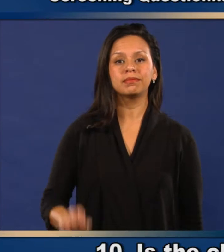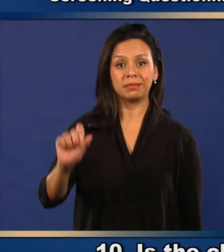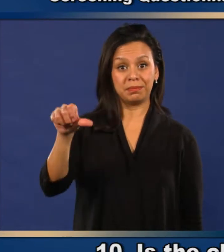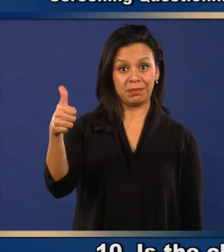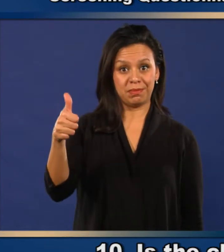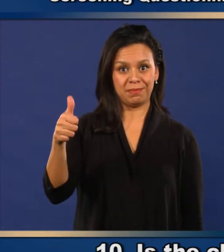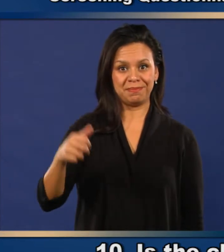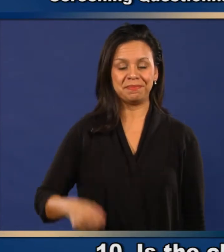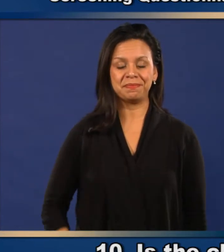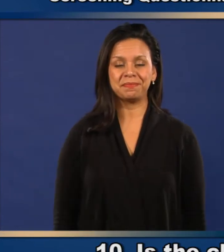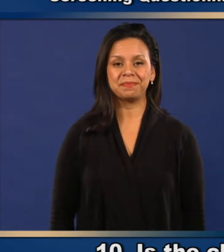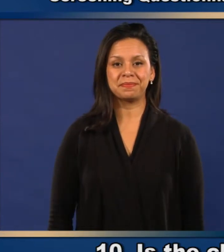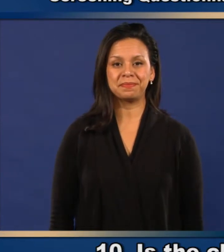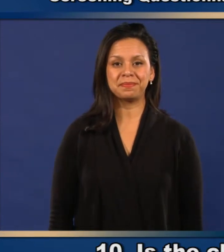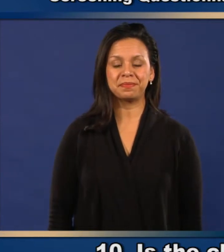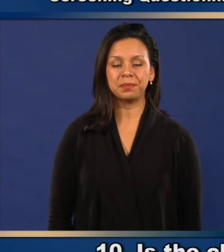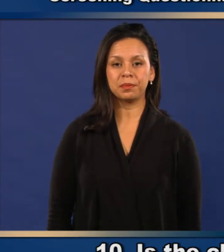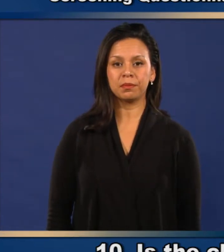Number 10.